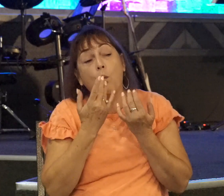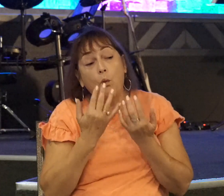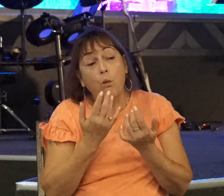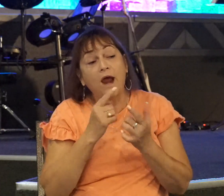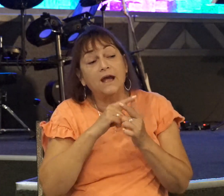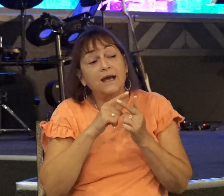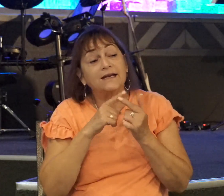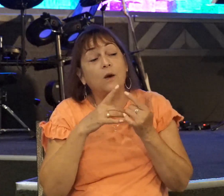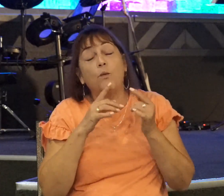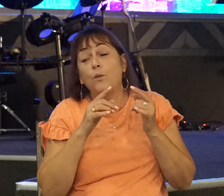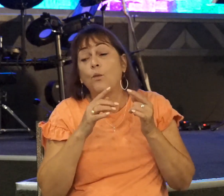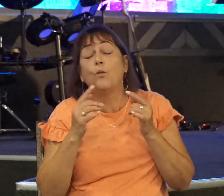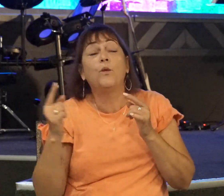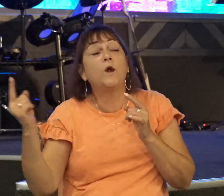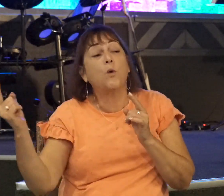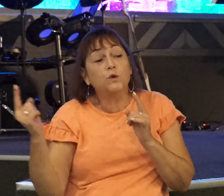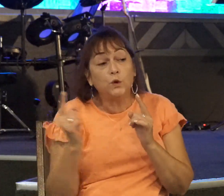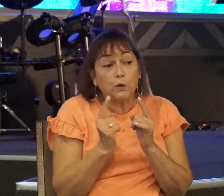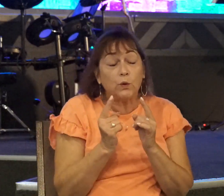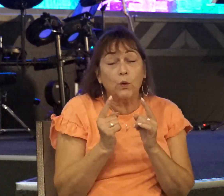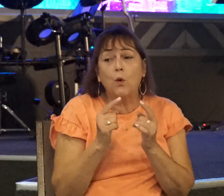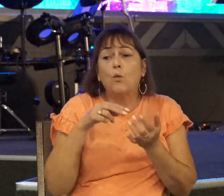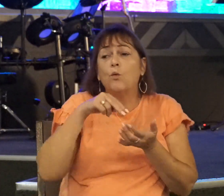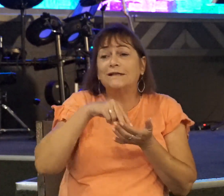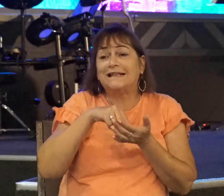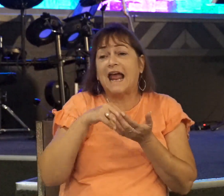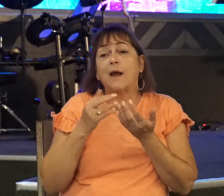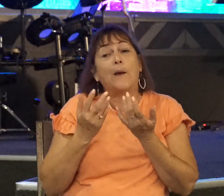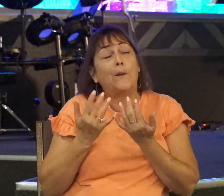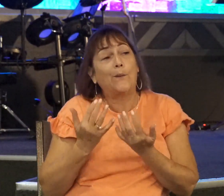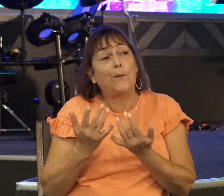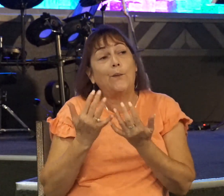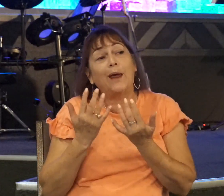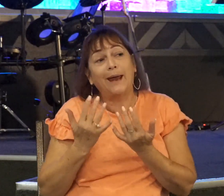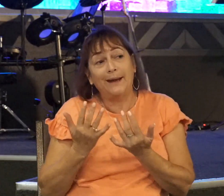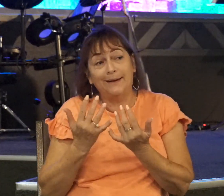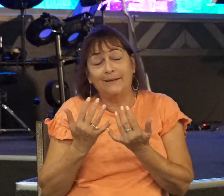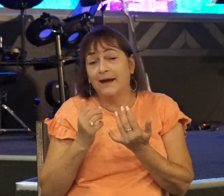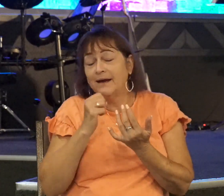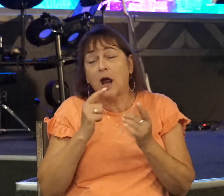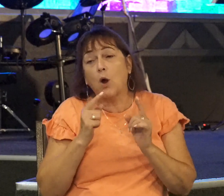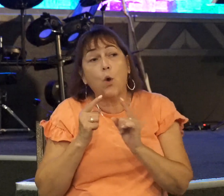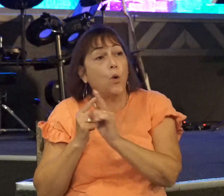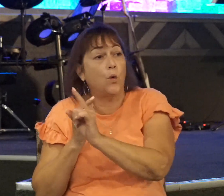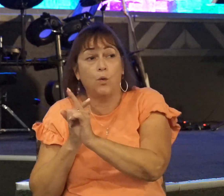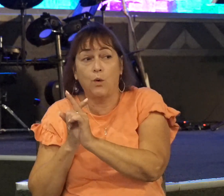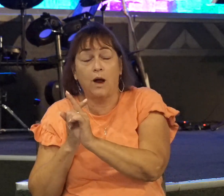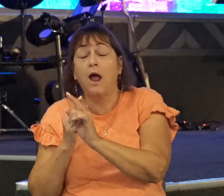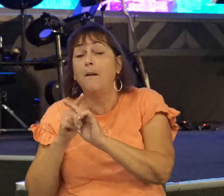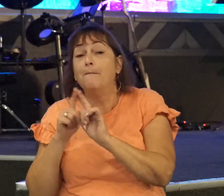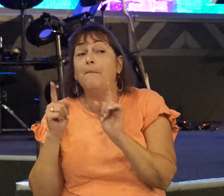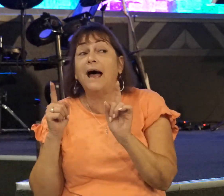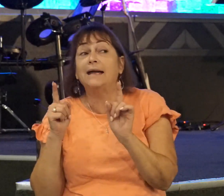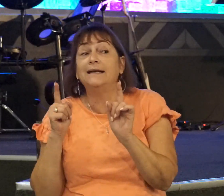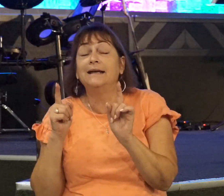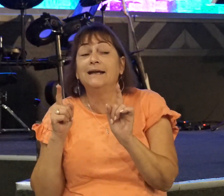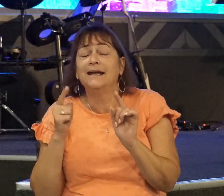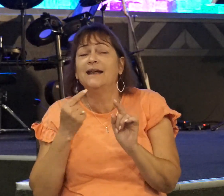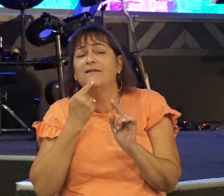we come to you, then we will stand still in our place and not go up to them. But if they say thus,